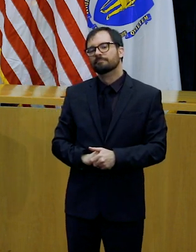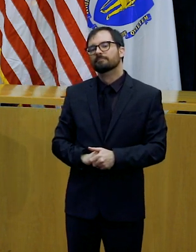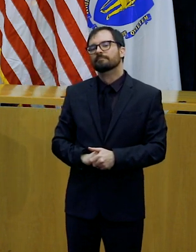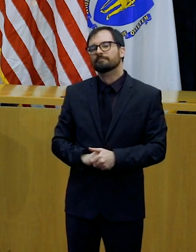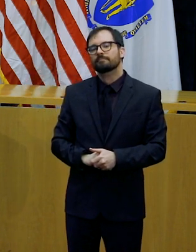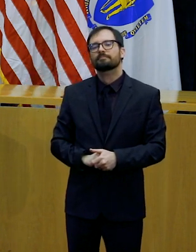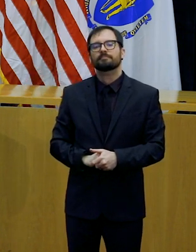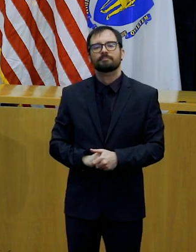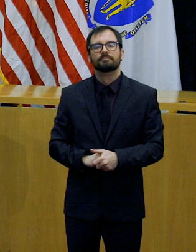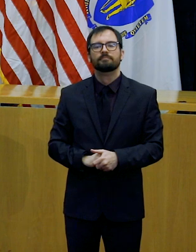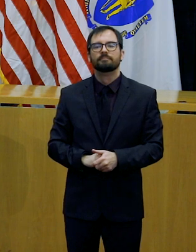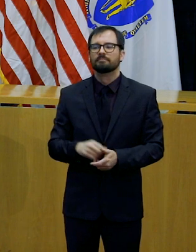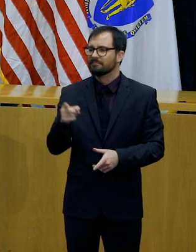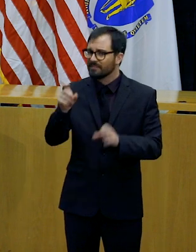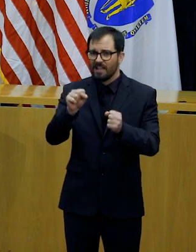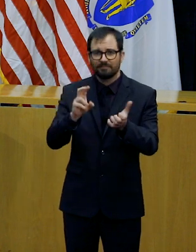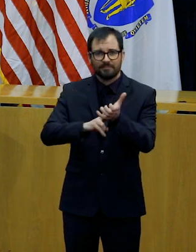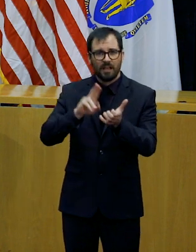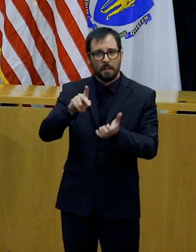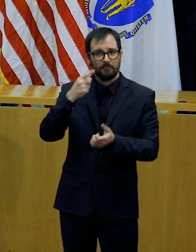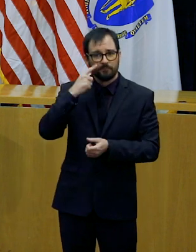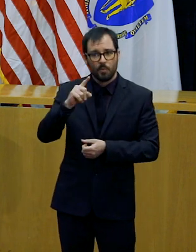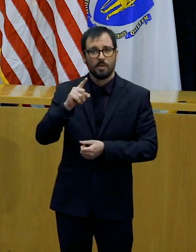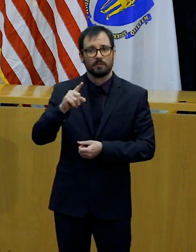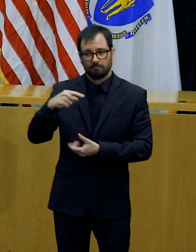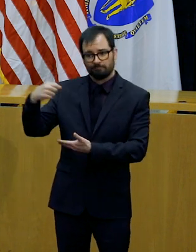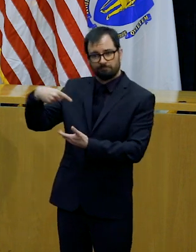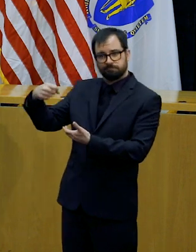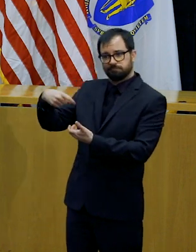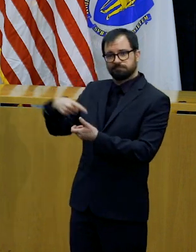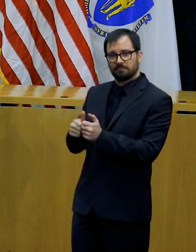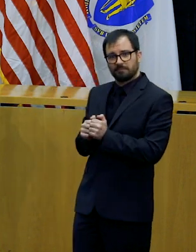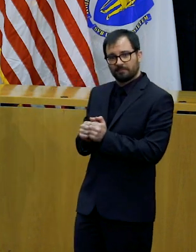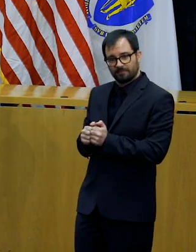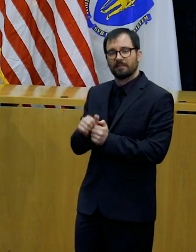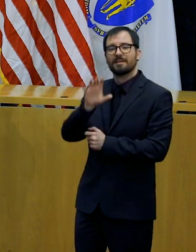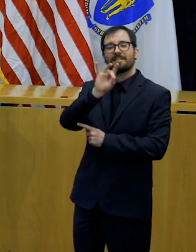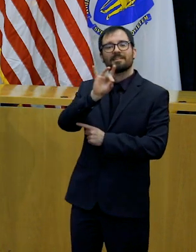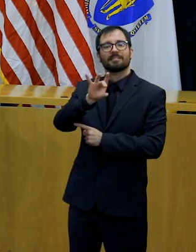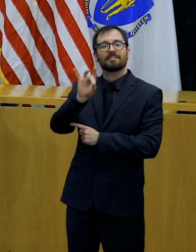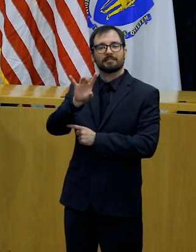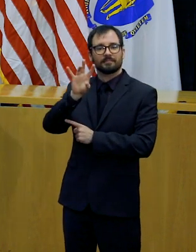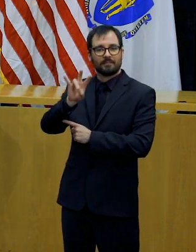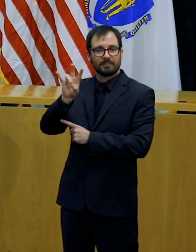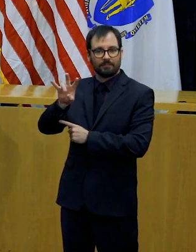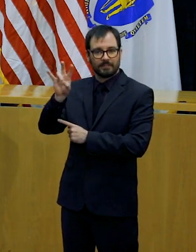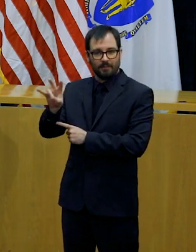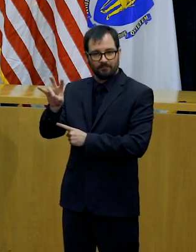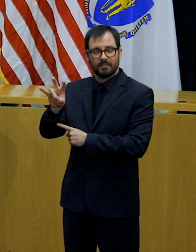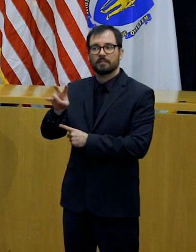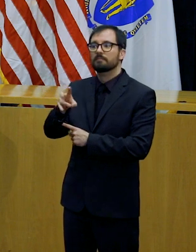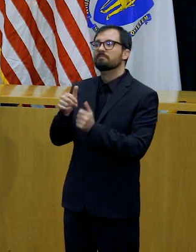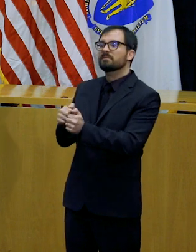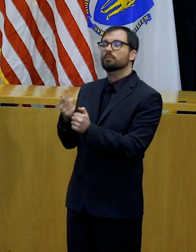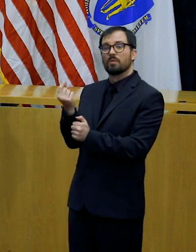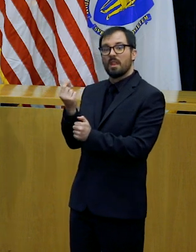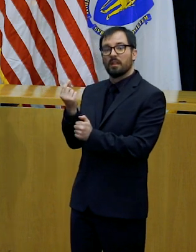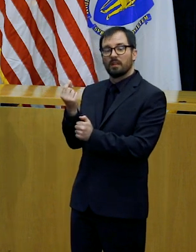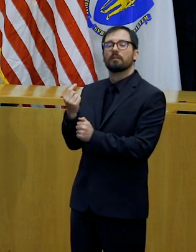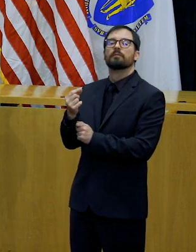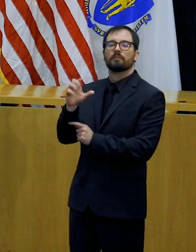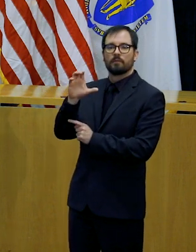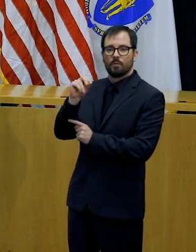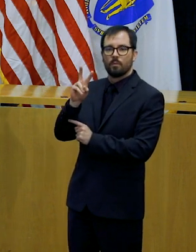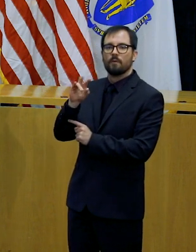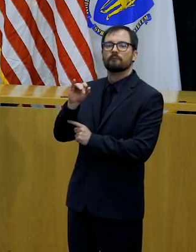update by texting COVIDMA, one word, to 888-777 and get your news